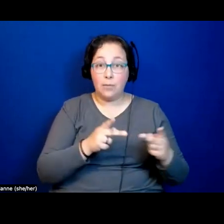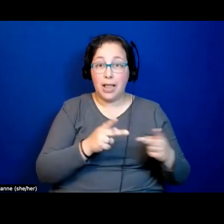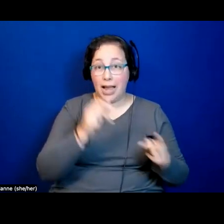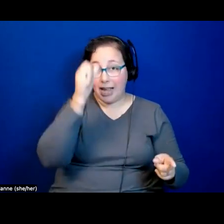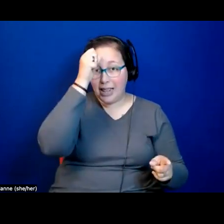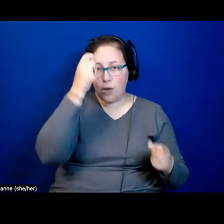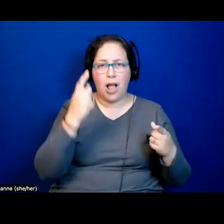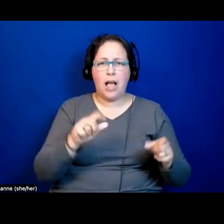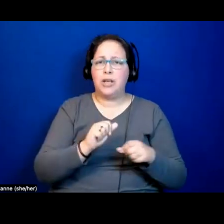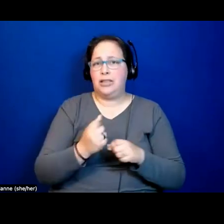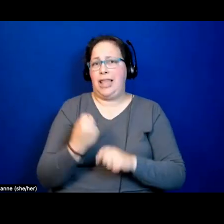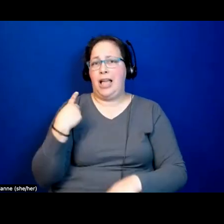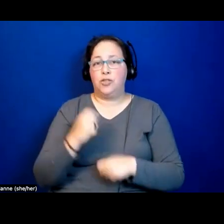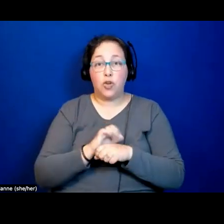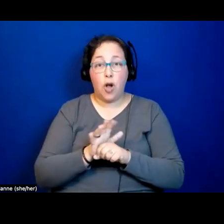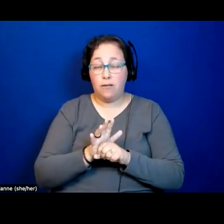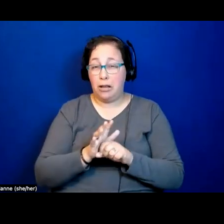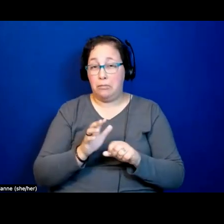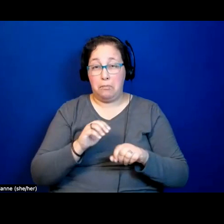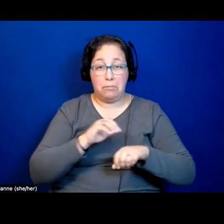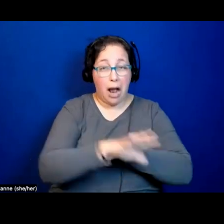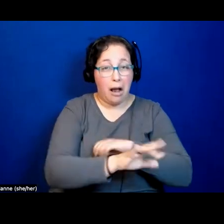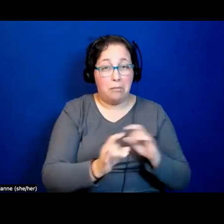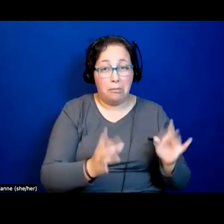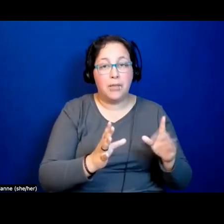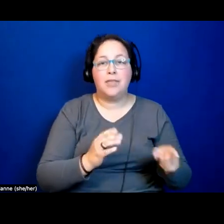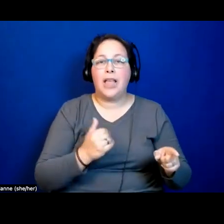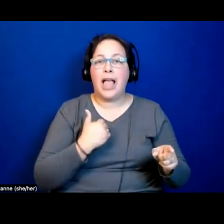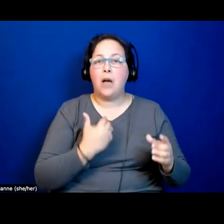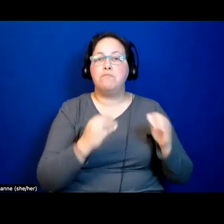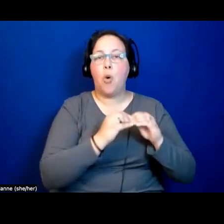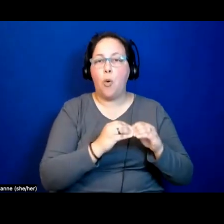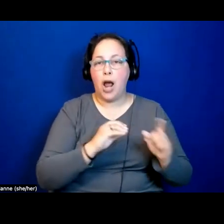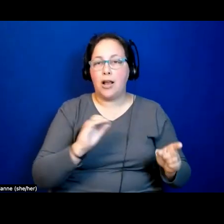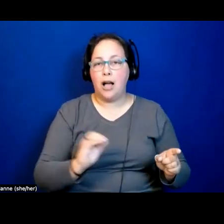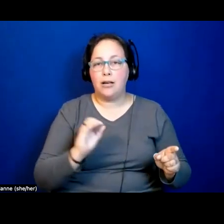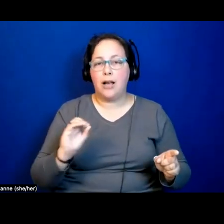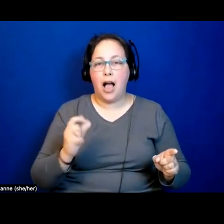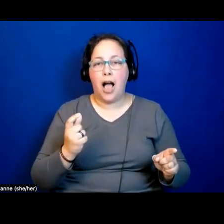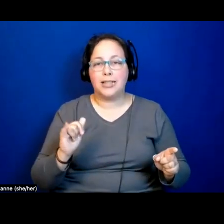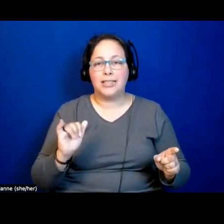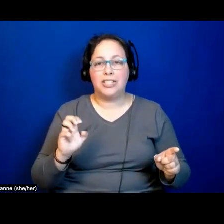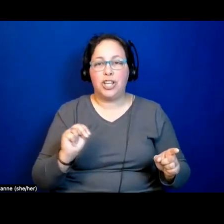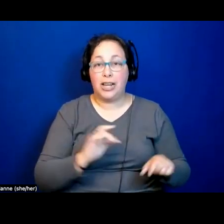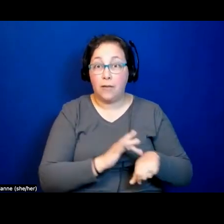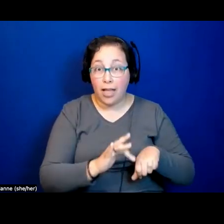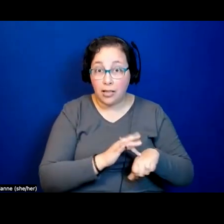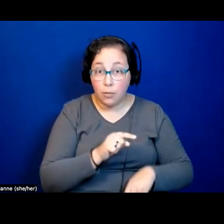nightmare that had surplus oxygen available that was made